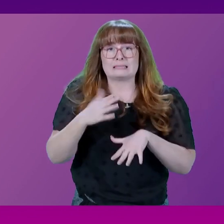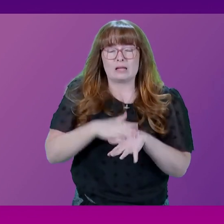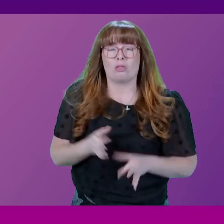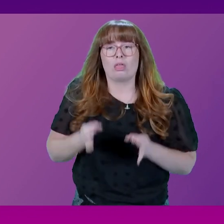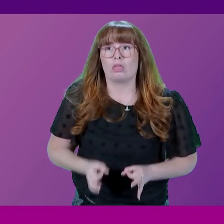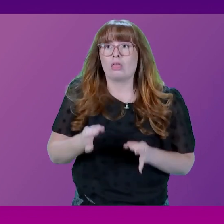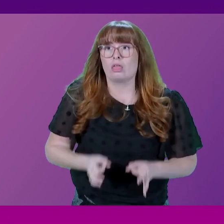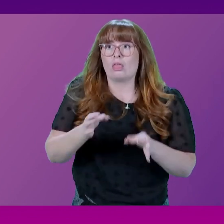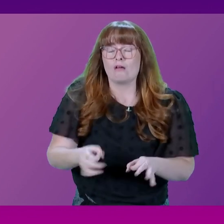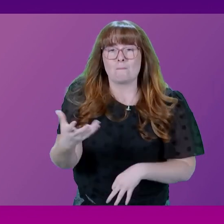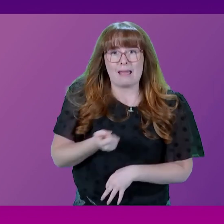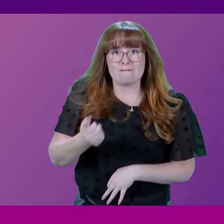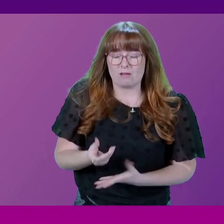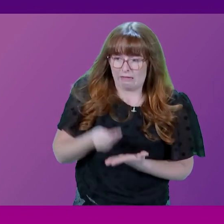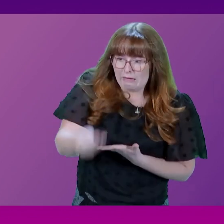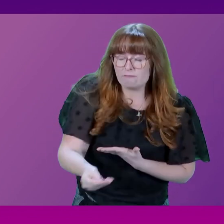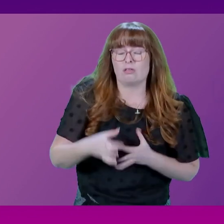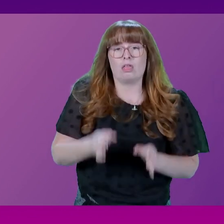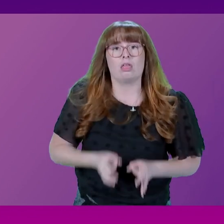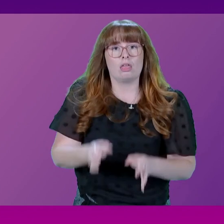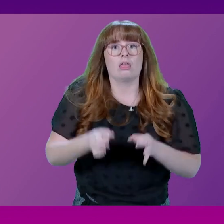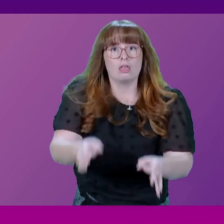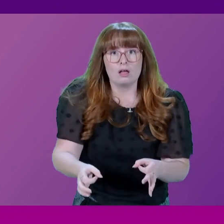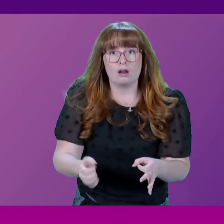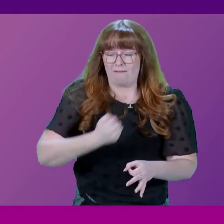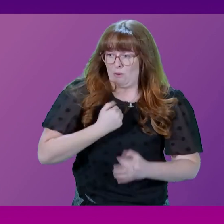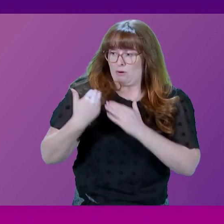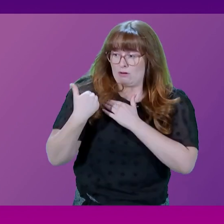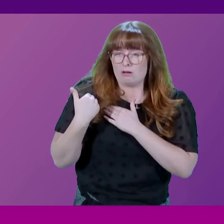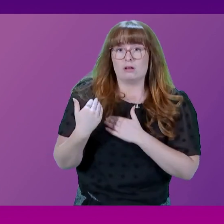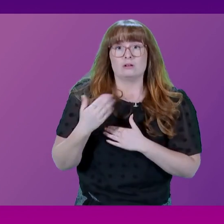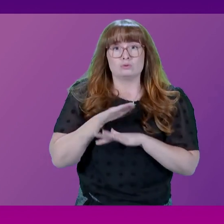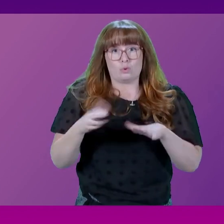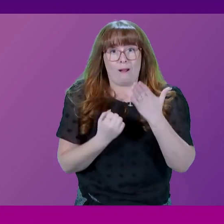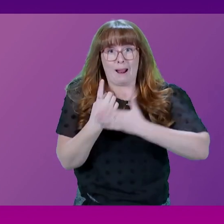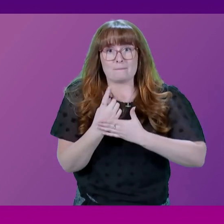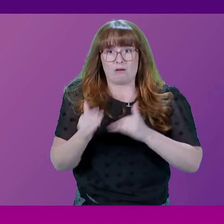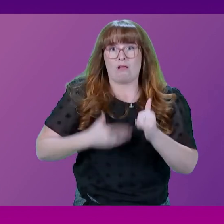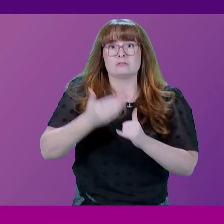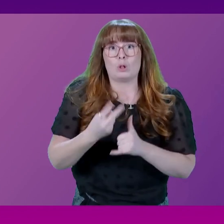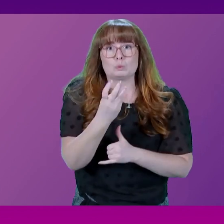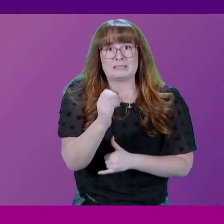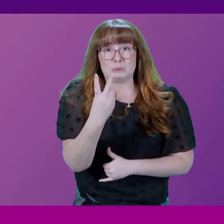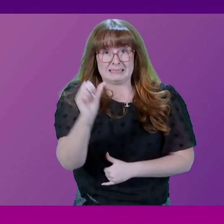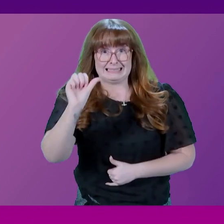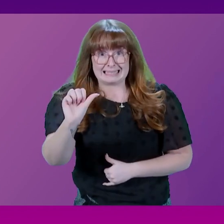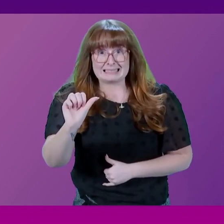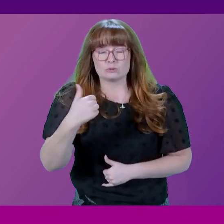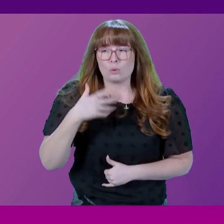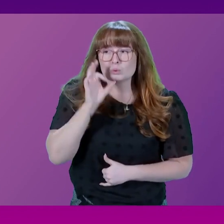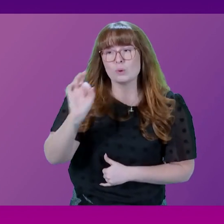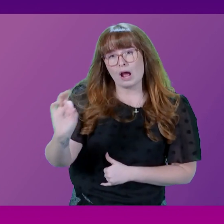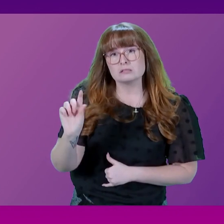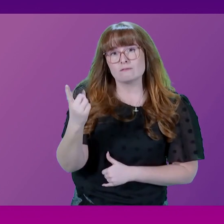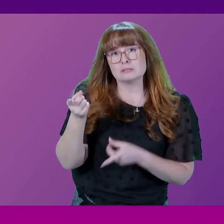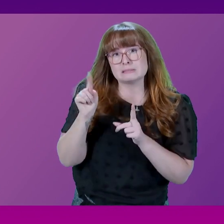delays in benefit rollout and the possibility of the full devolution of all benefits not happening until 2026. So therefore can I ask the First